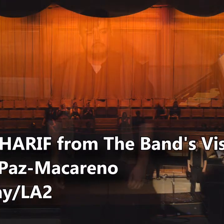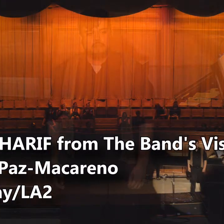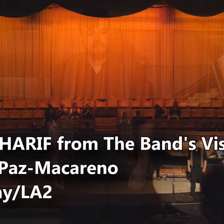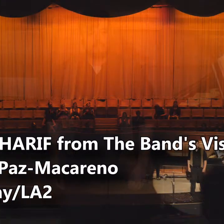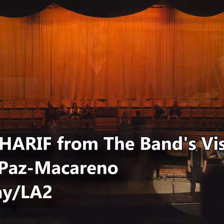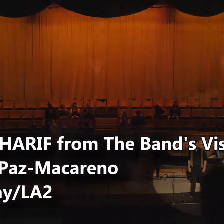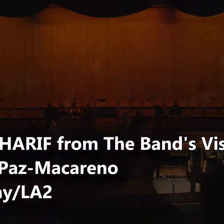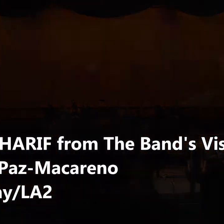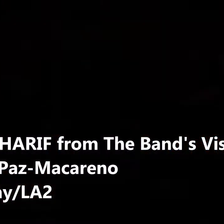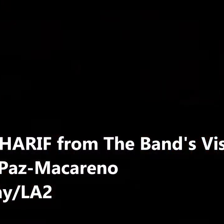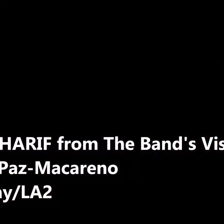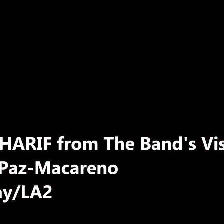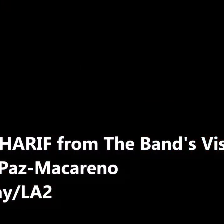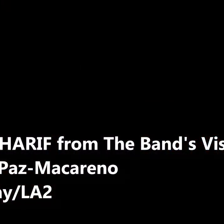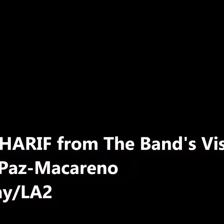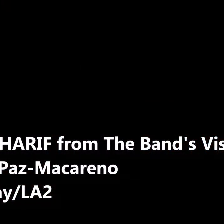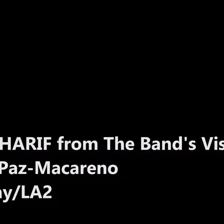Oma Kulatom Oma Kulatom